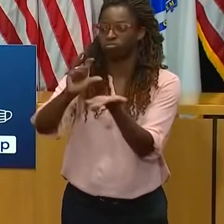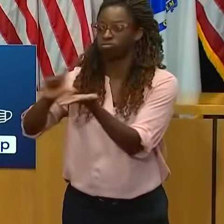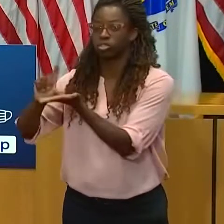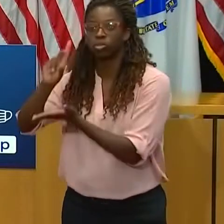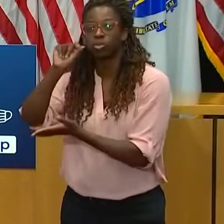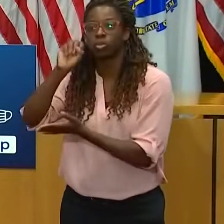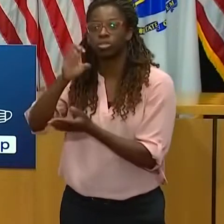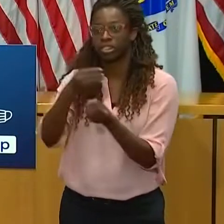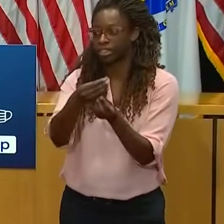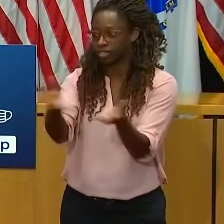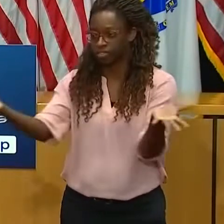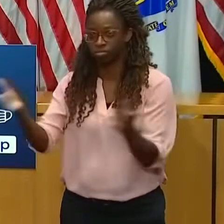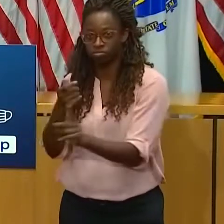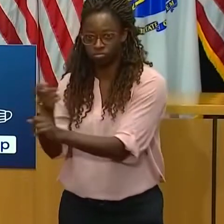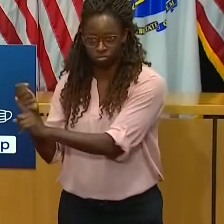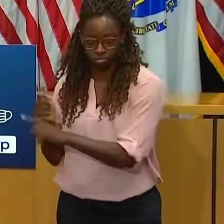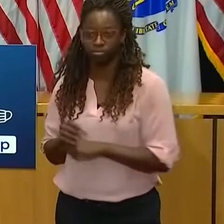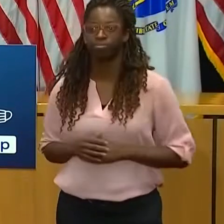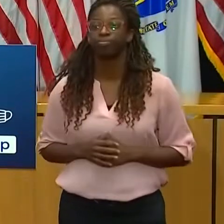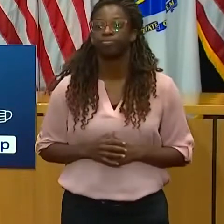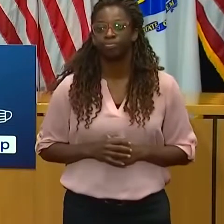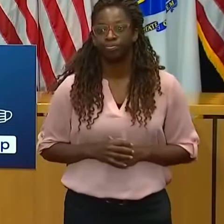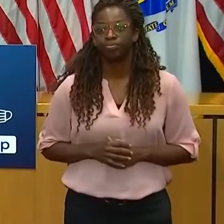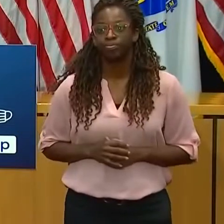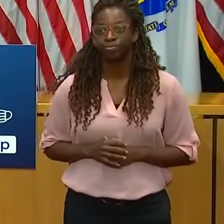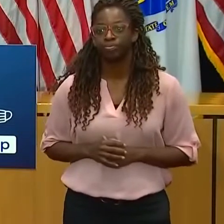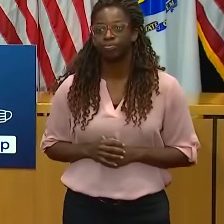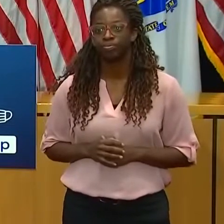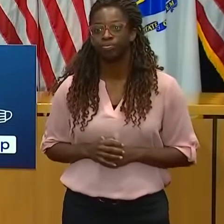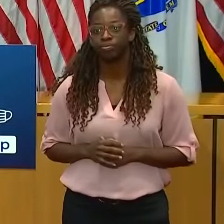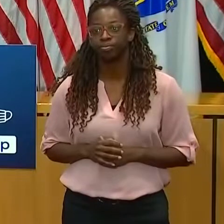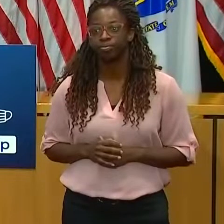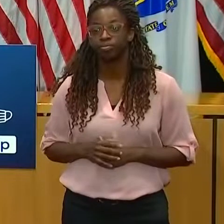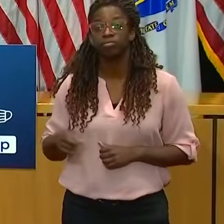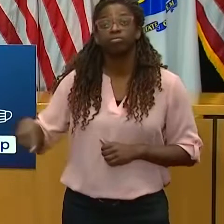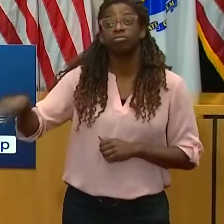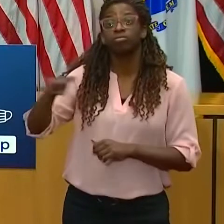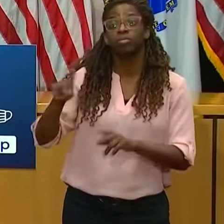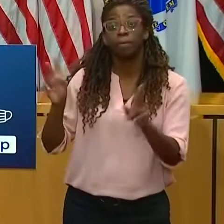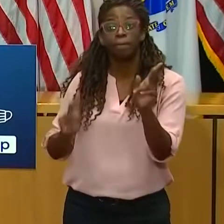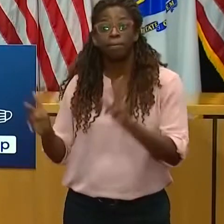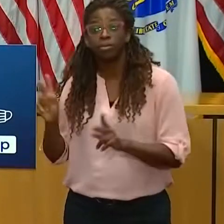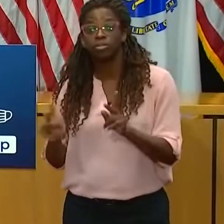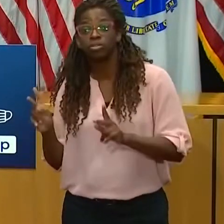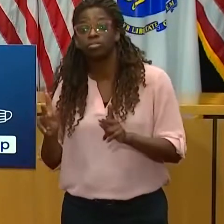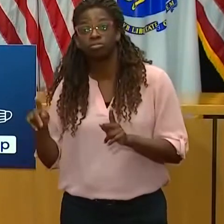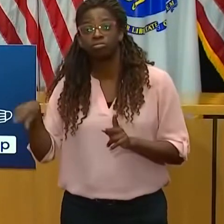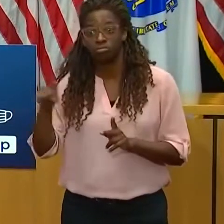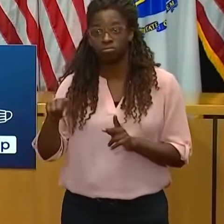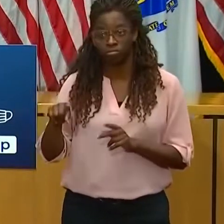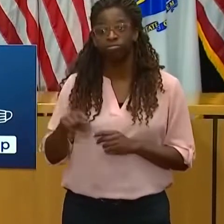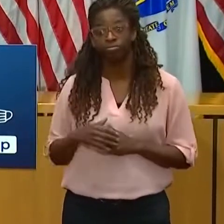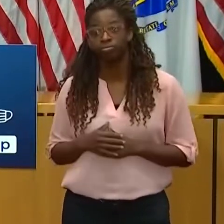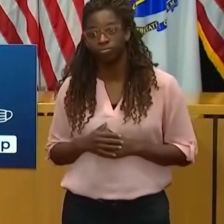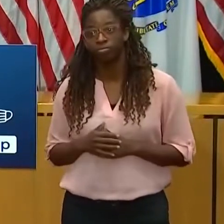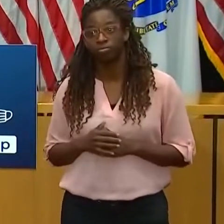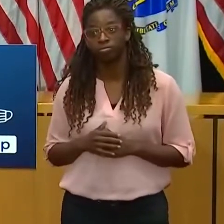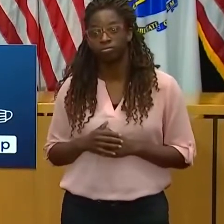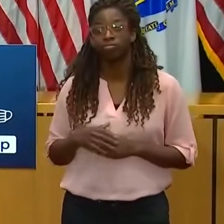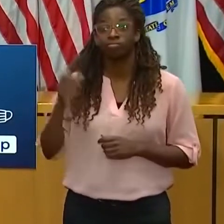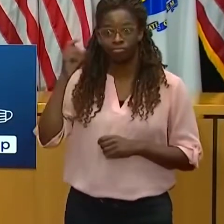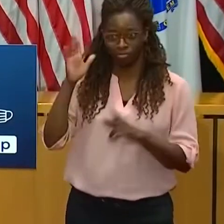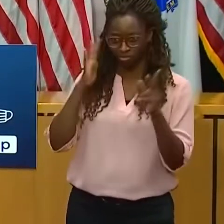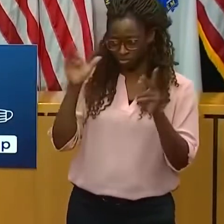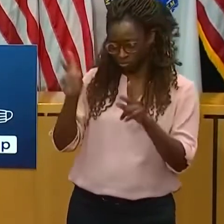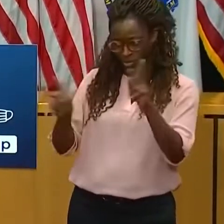The doctors, nurses, and medical workers receiving these first doses are also the same people who, as we all know, have been battling